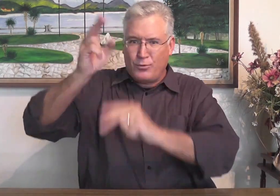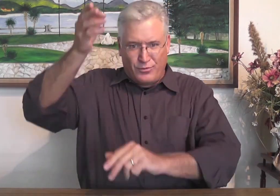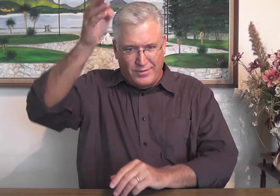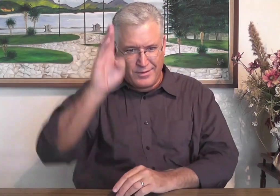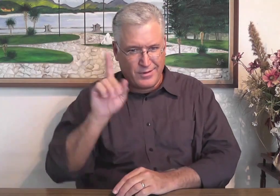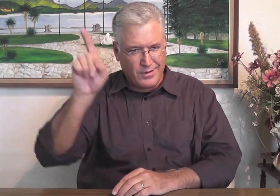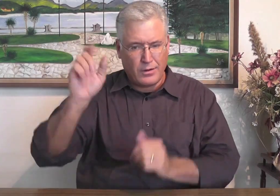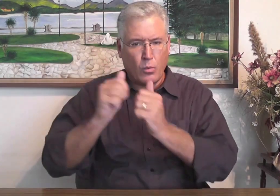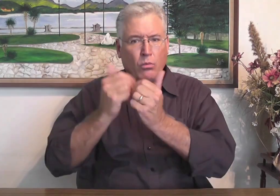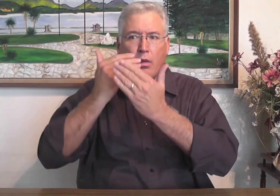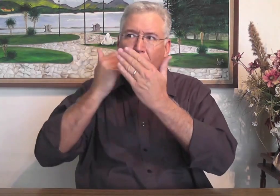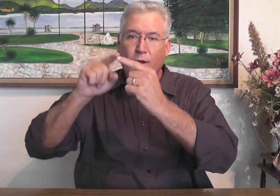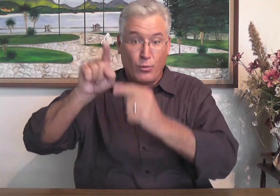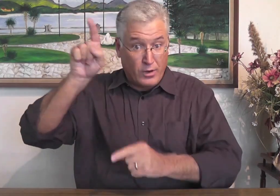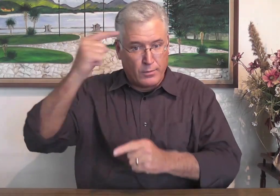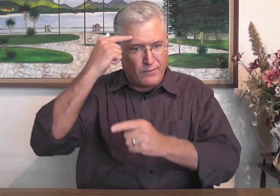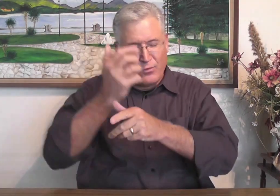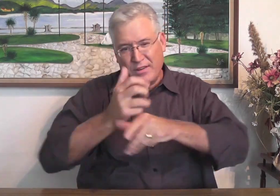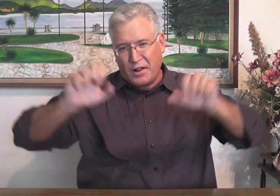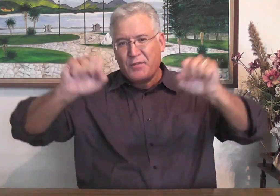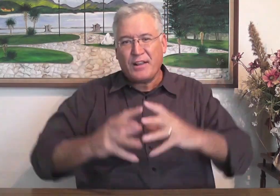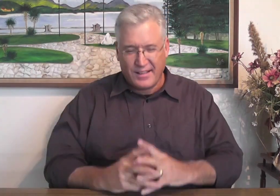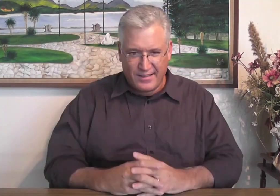live and honor God, thanking him for salvation.